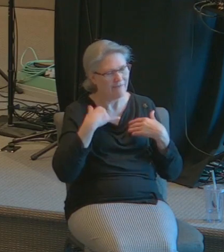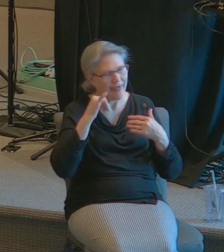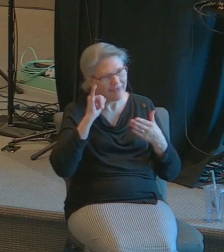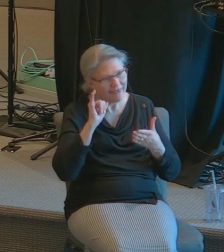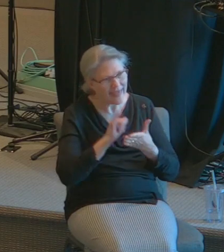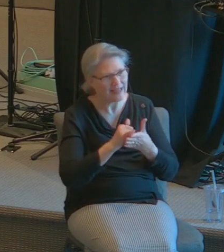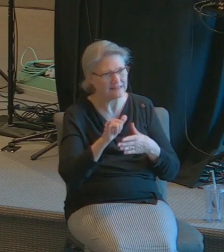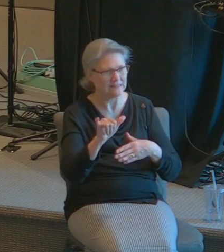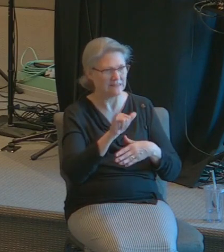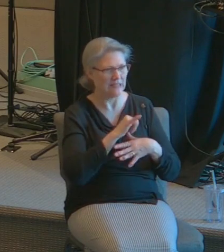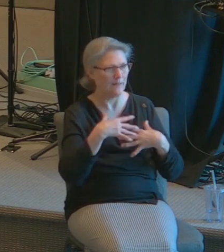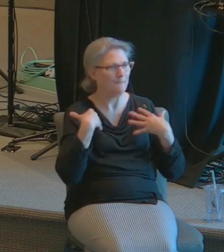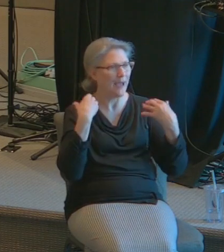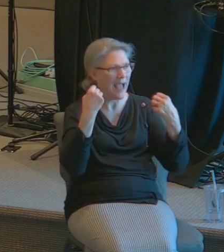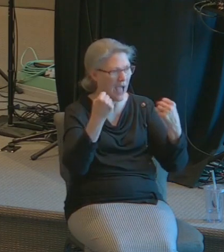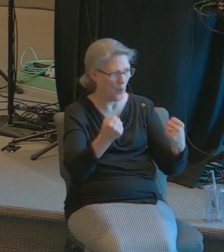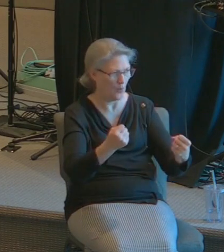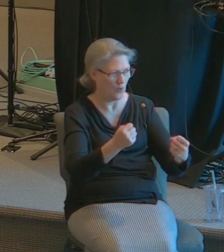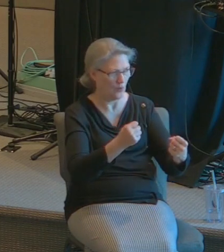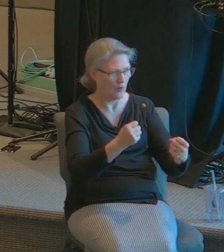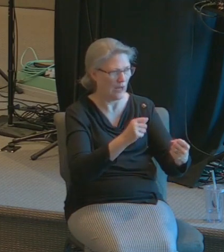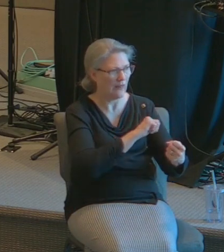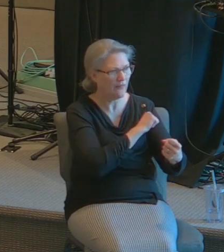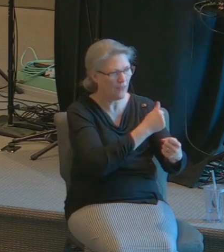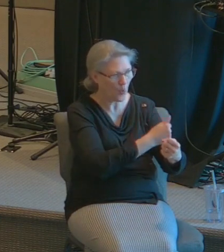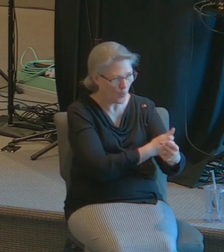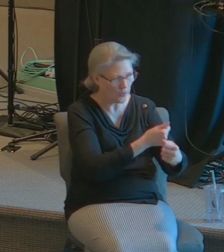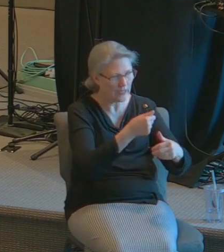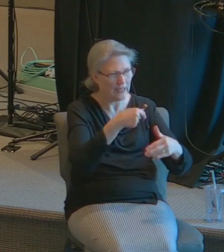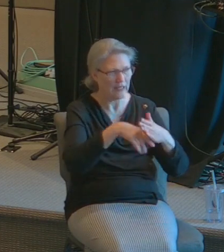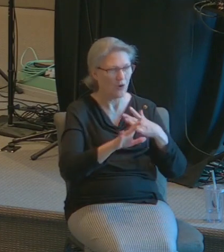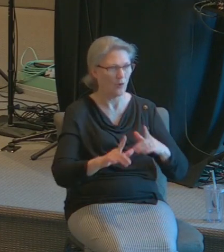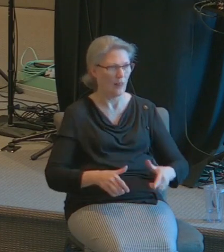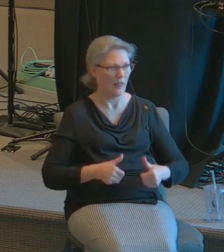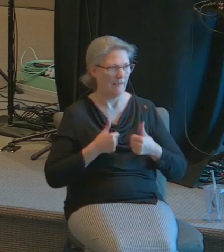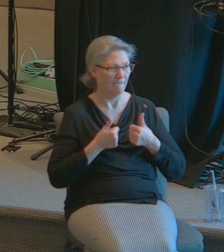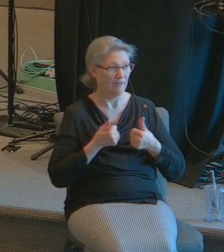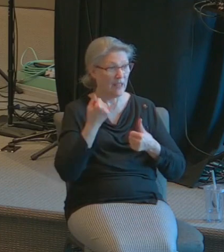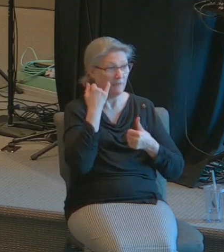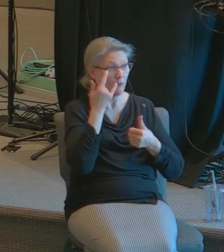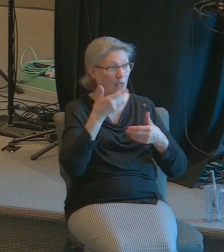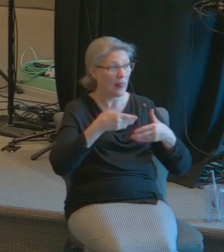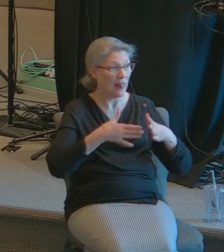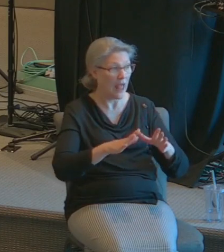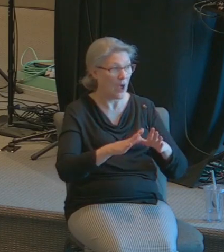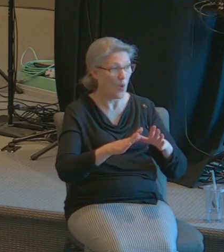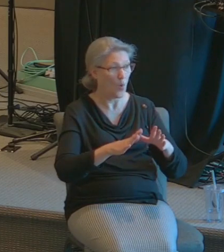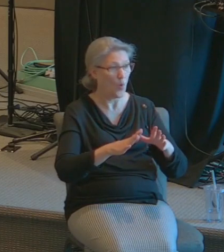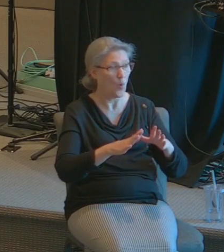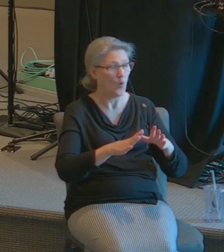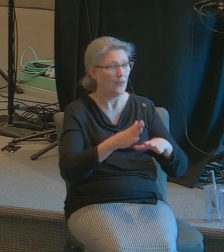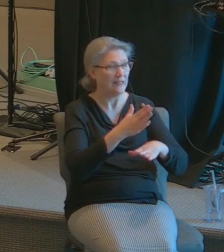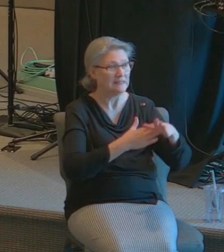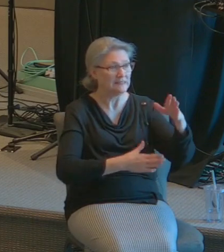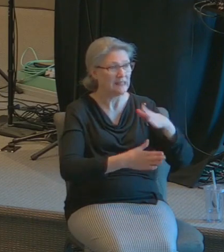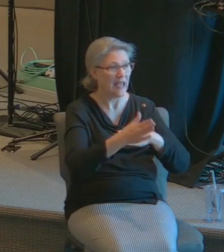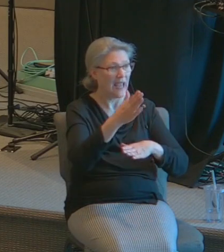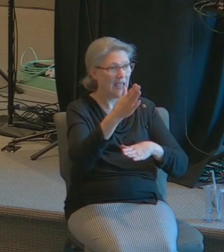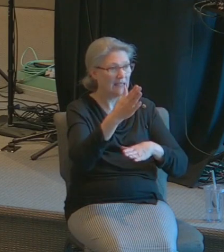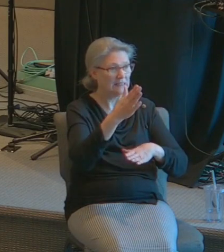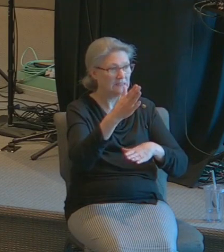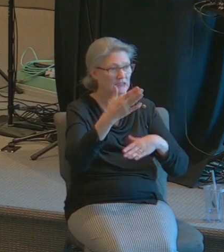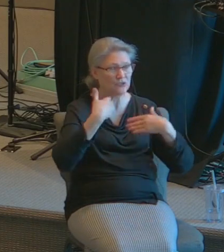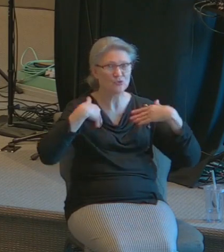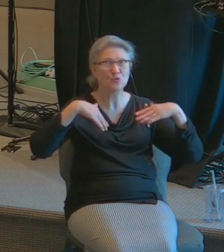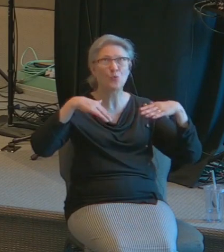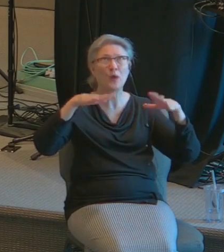that's resident in our life and if we will allow these hands to be surrendered to God God will use